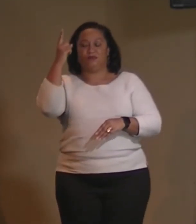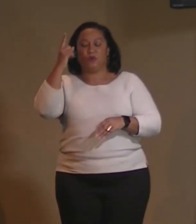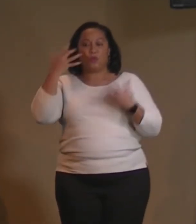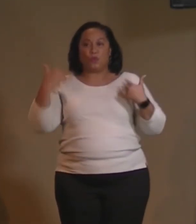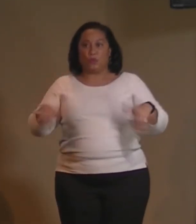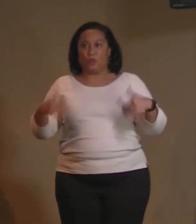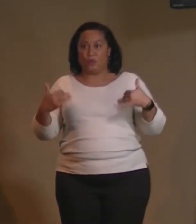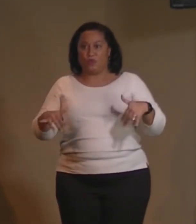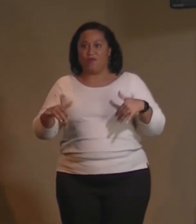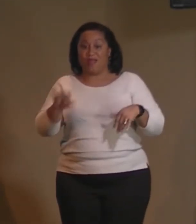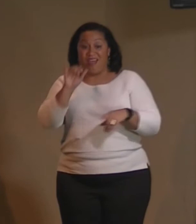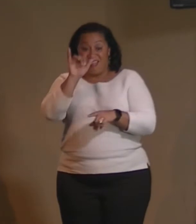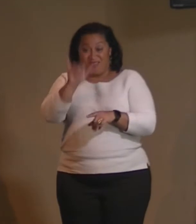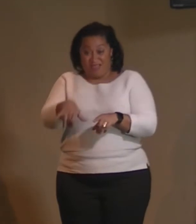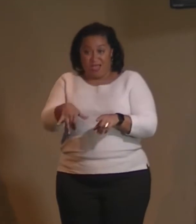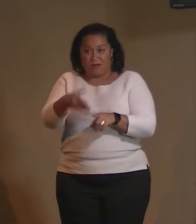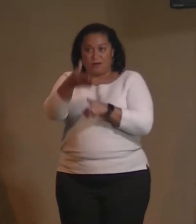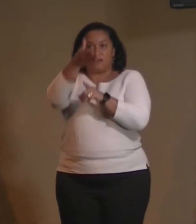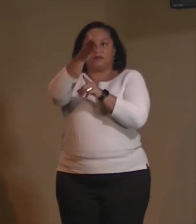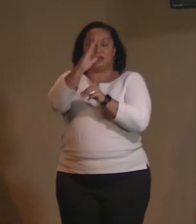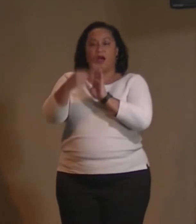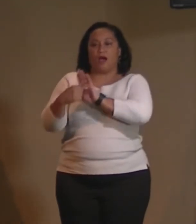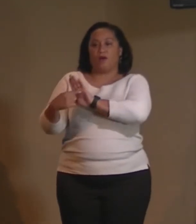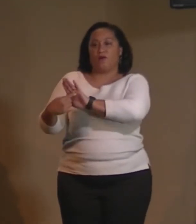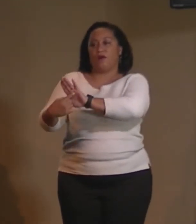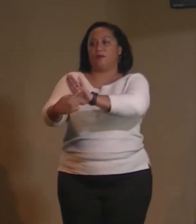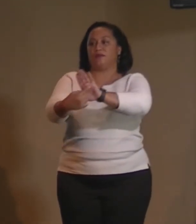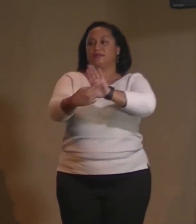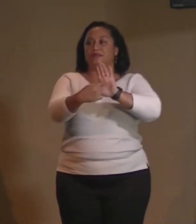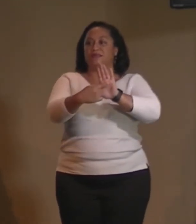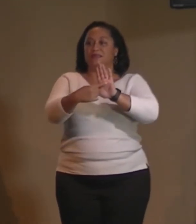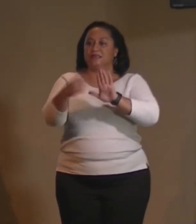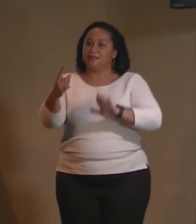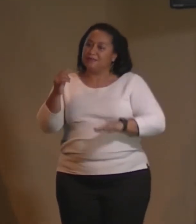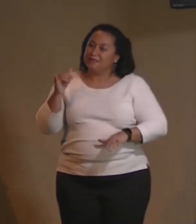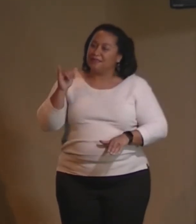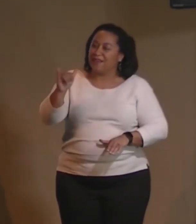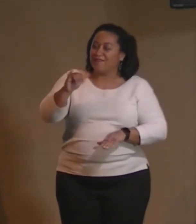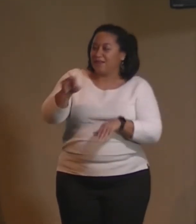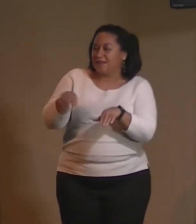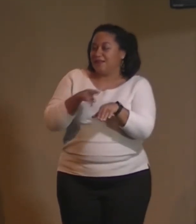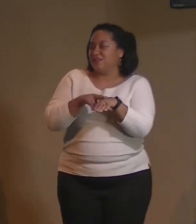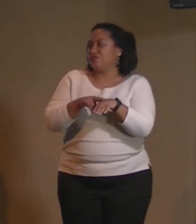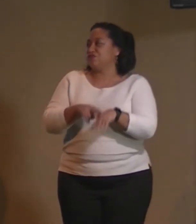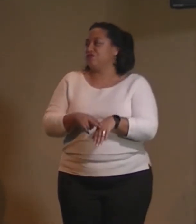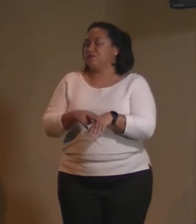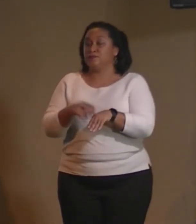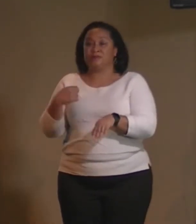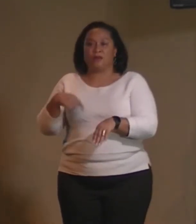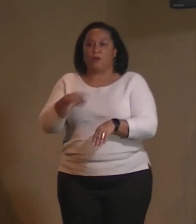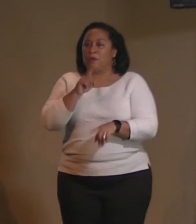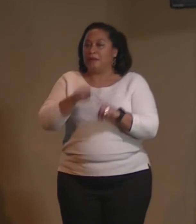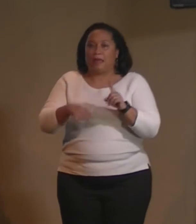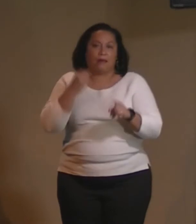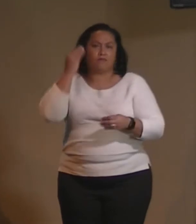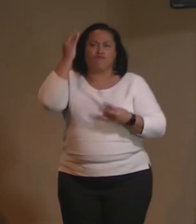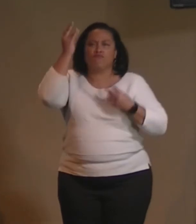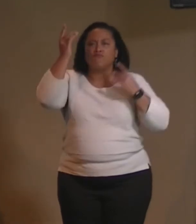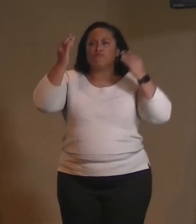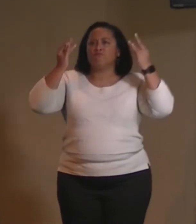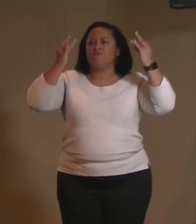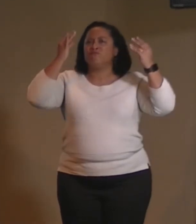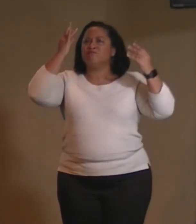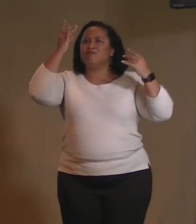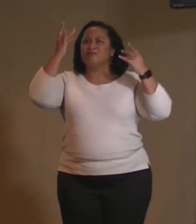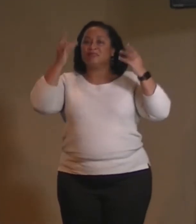That is God representing. It's infinite nature. And we cannot fathom if I asked